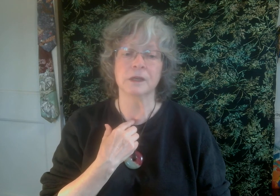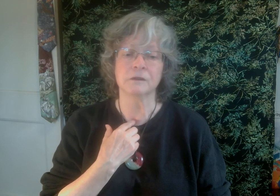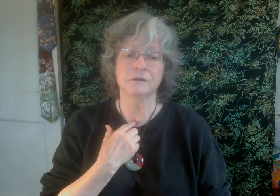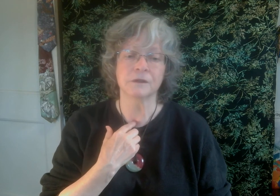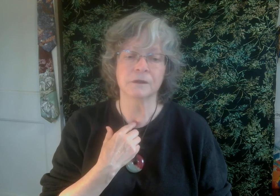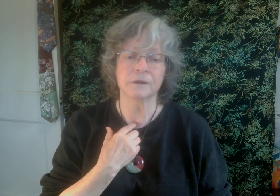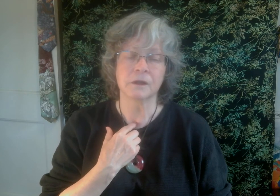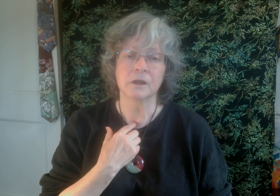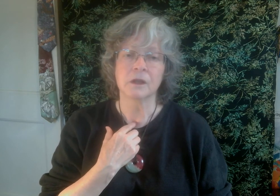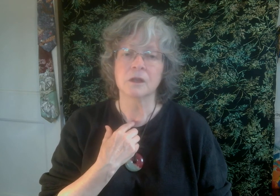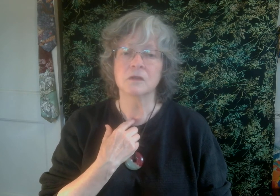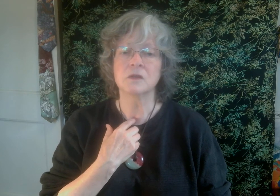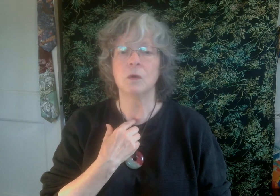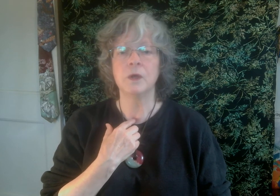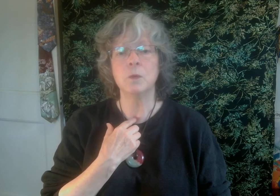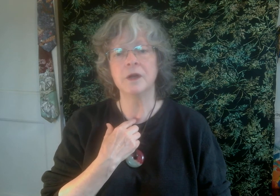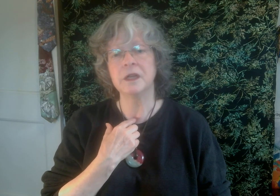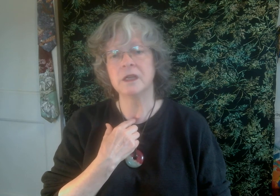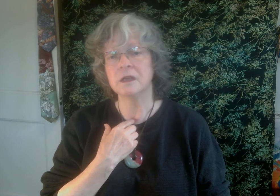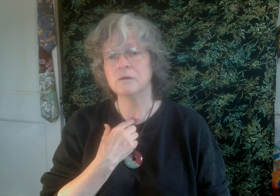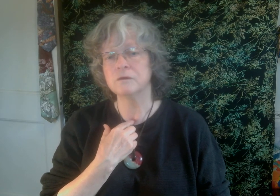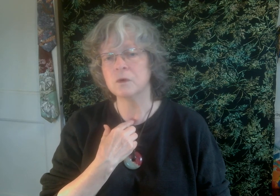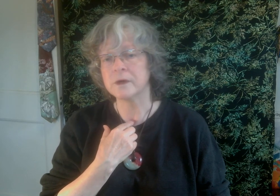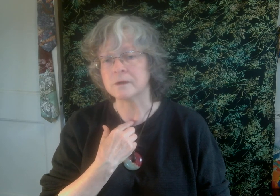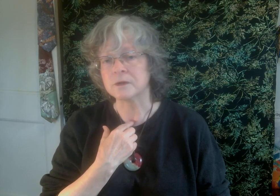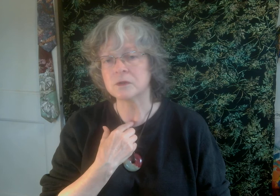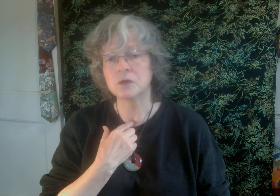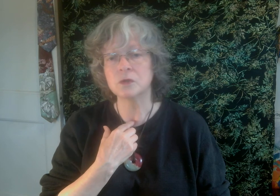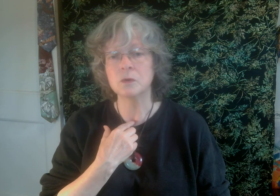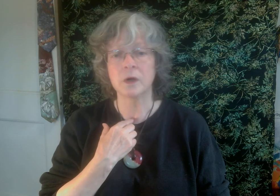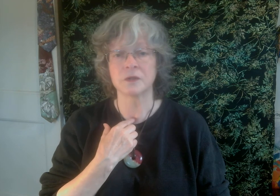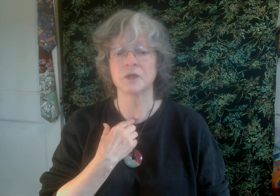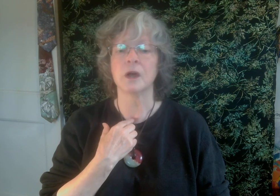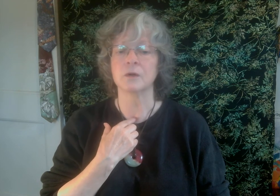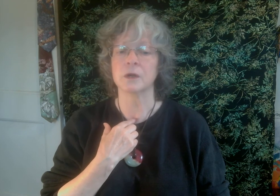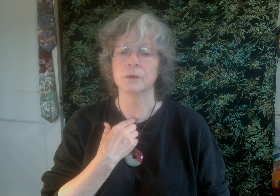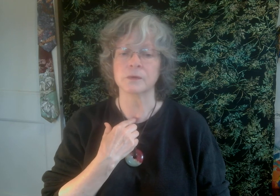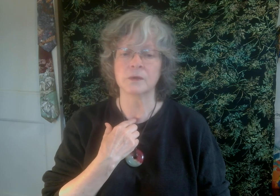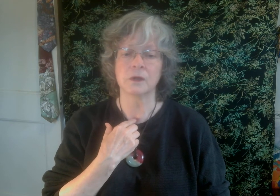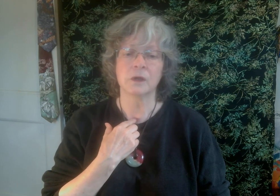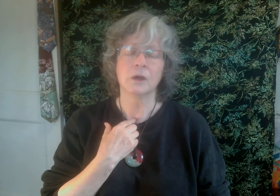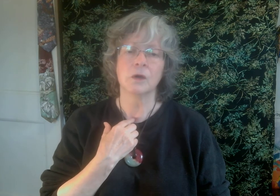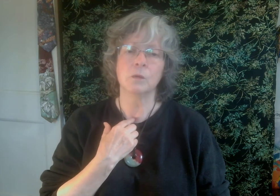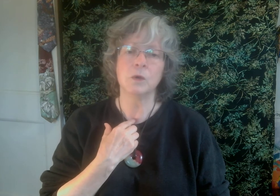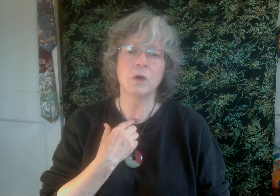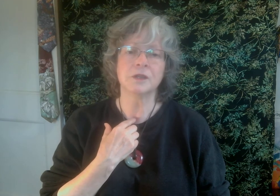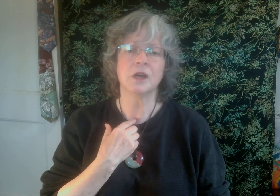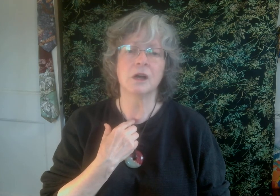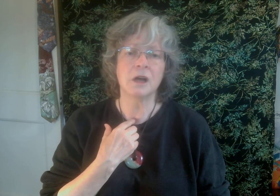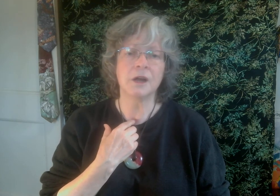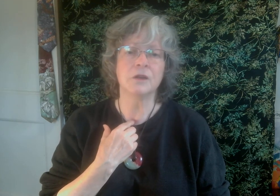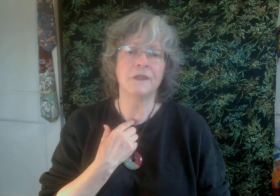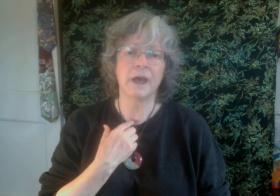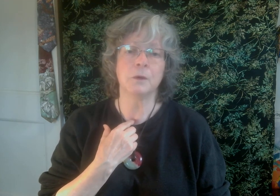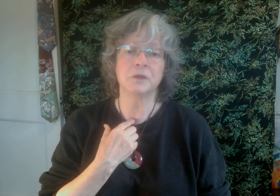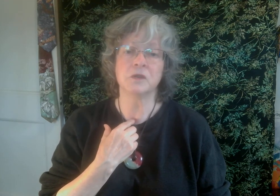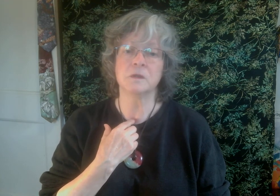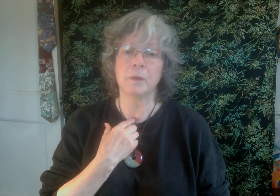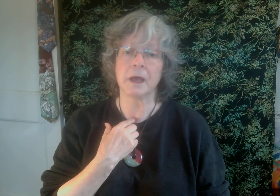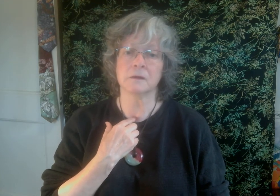So we want to give voice to our sorrows. We want to honor that which has passed